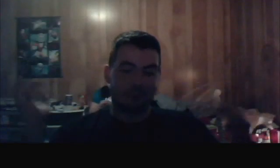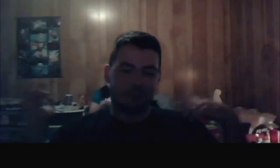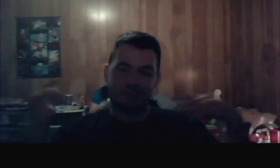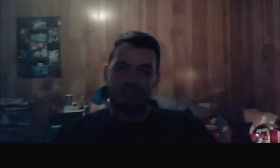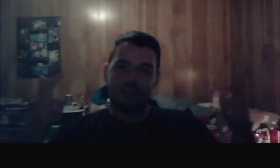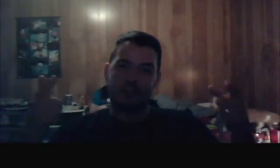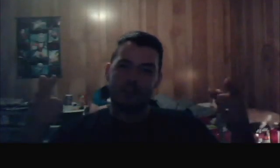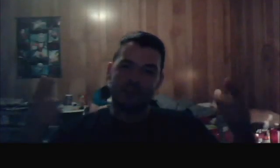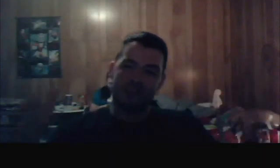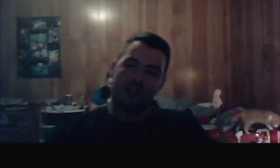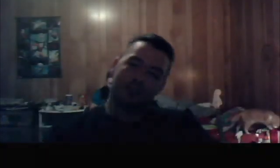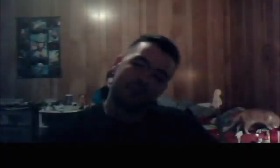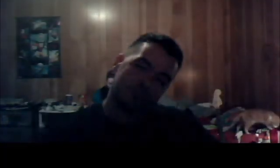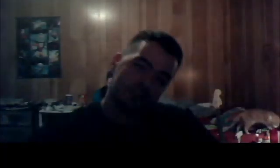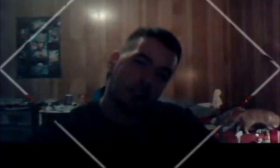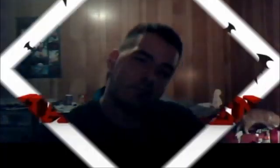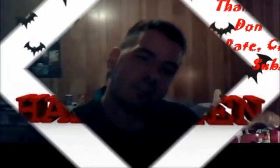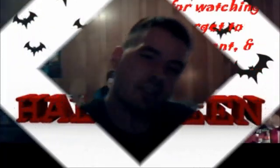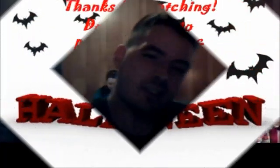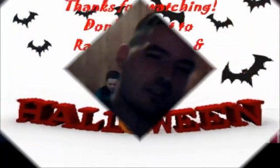So... Peace out. Have a good day, y'all.